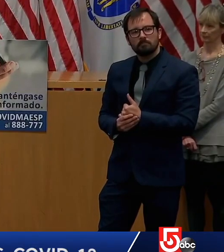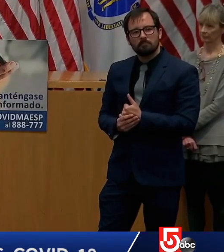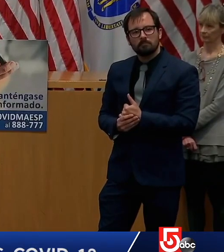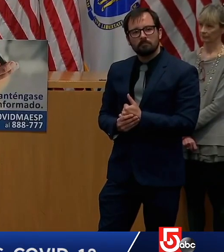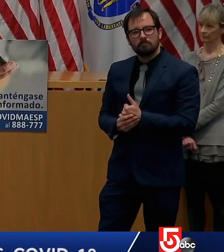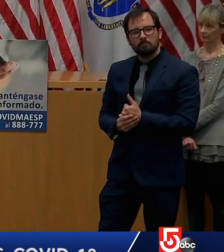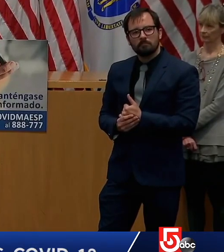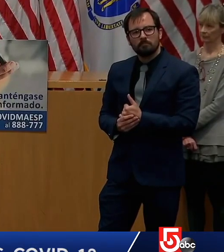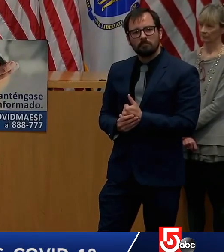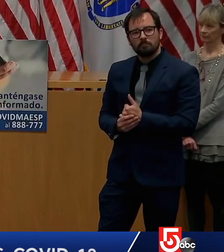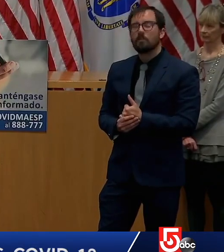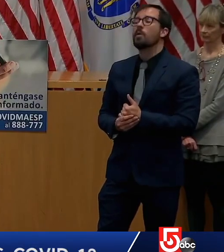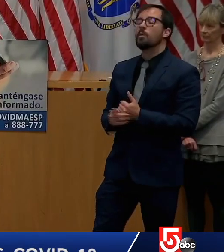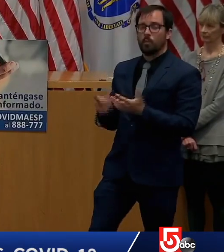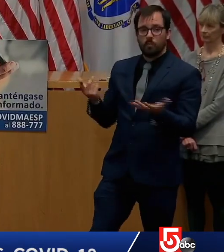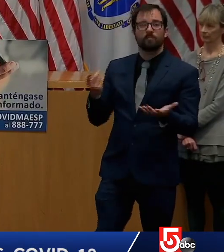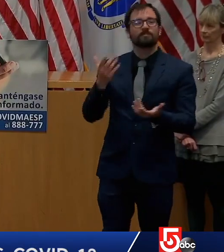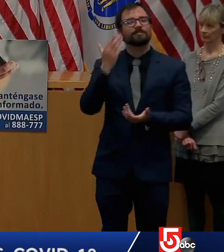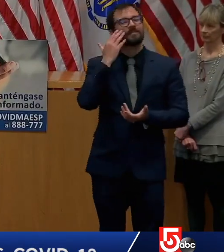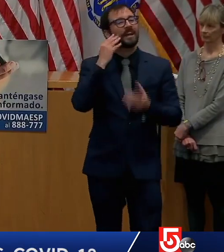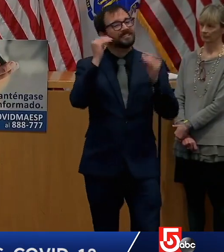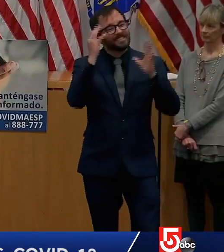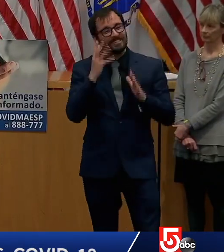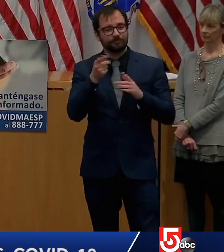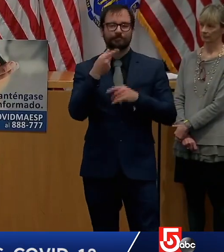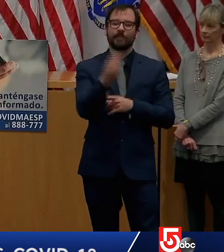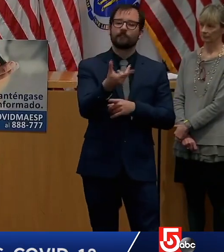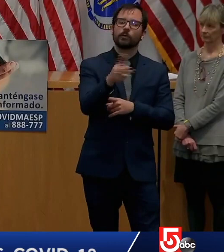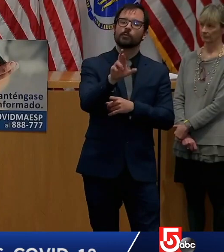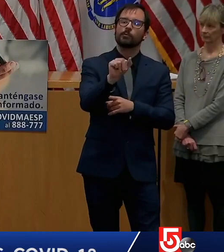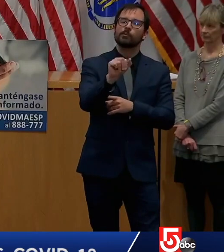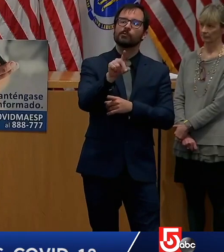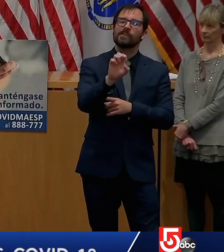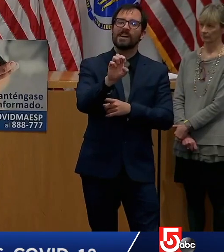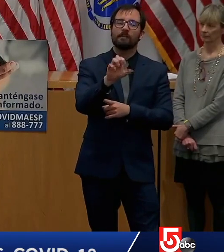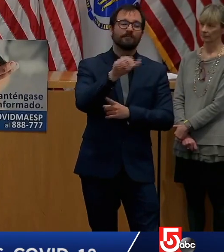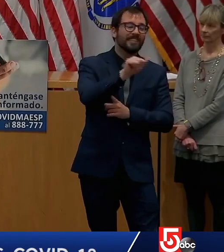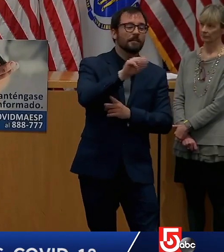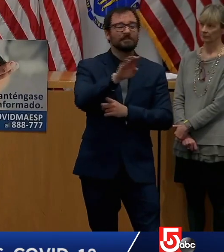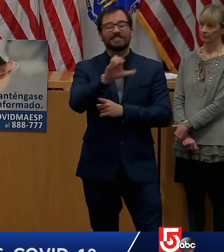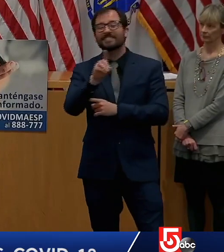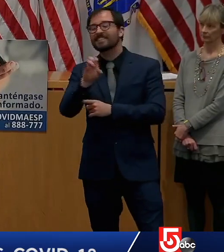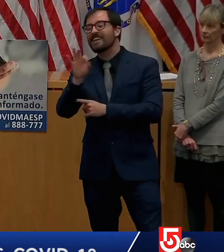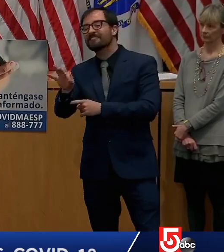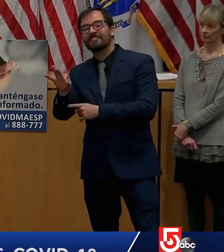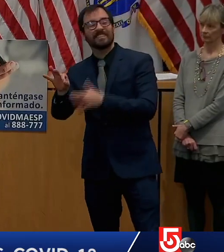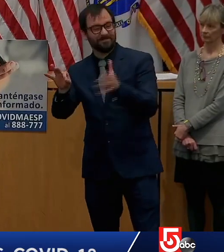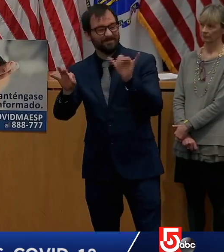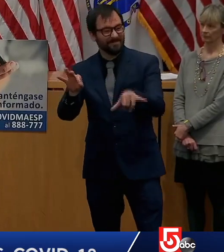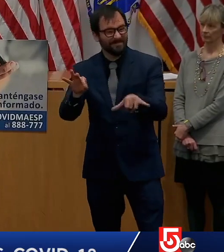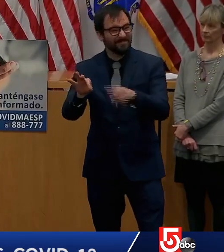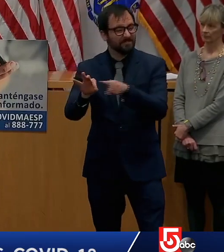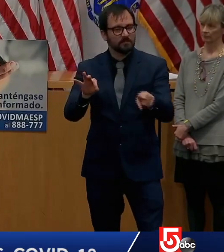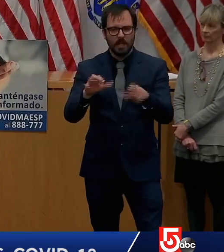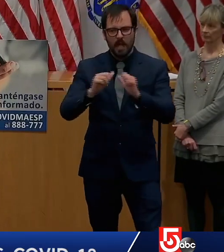So our initial guidance did, in fact, recommend that school districts use a credit-no-credit system. We, however, did